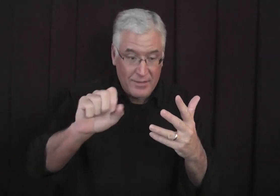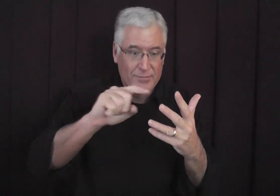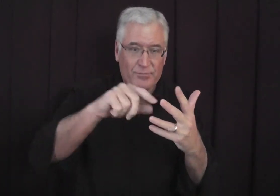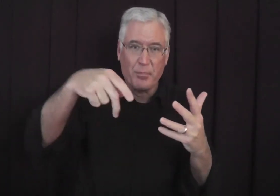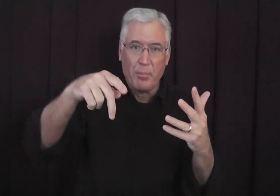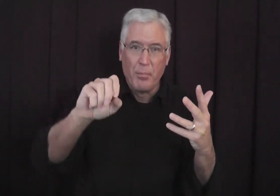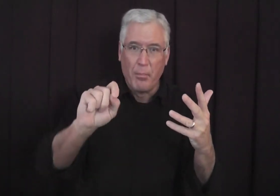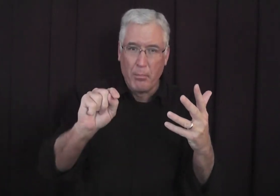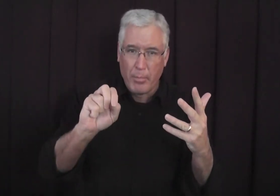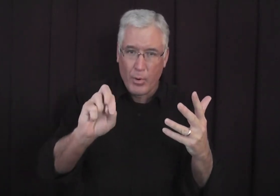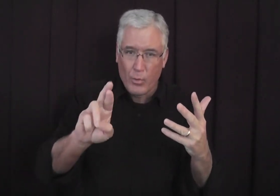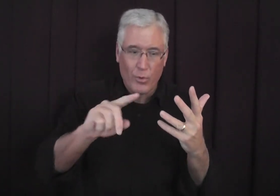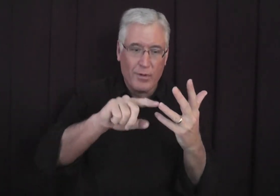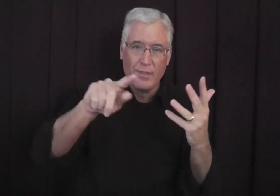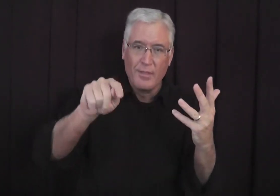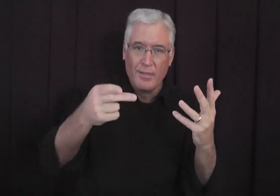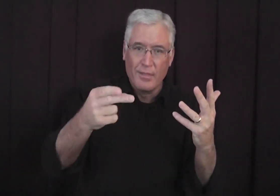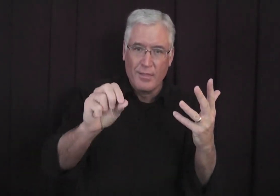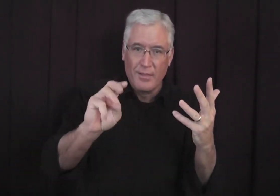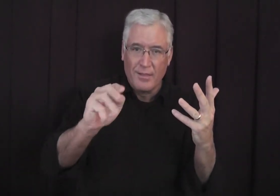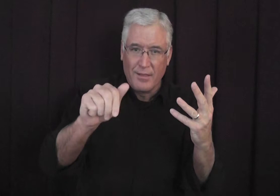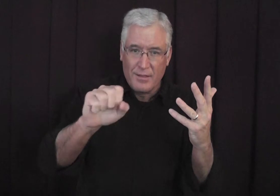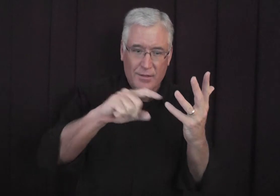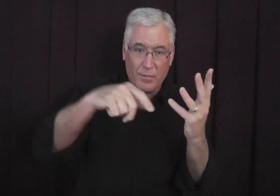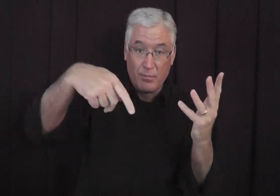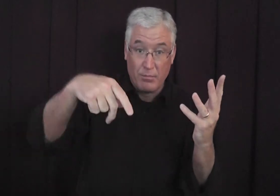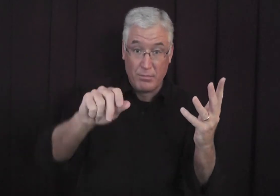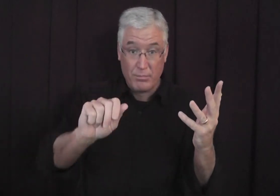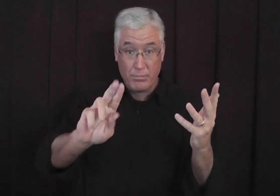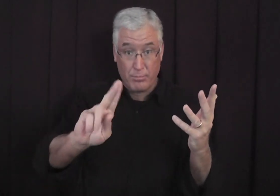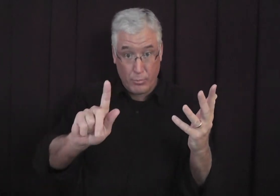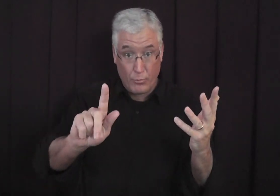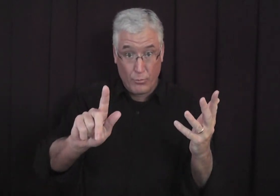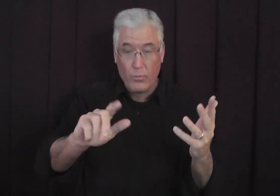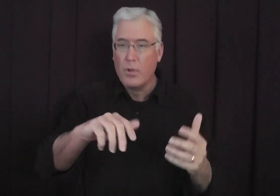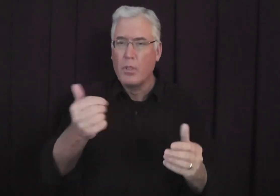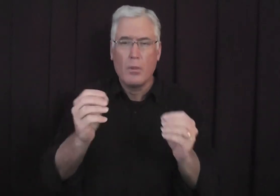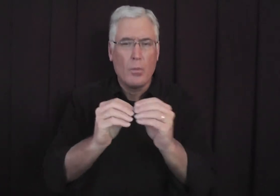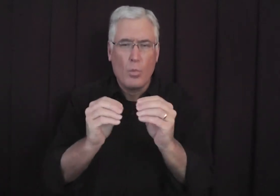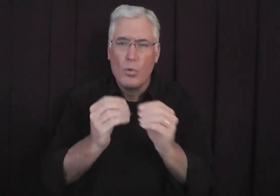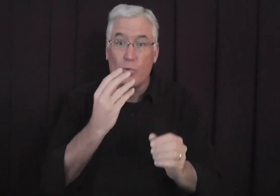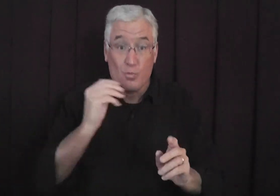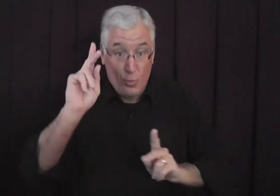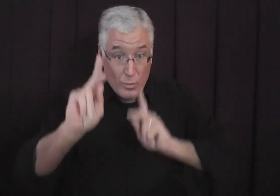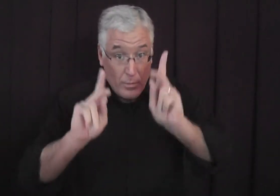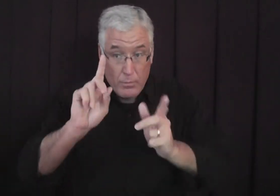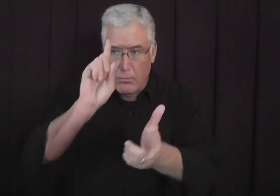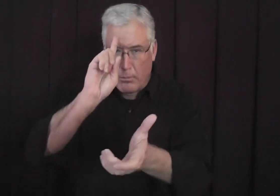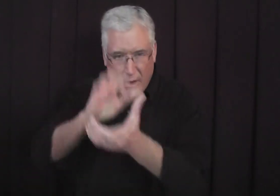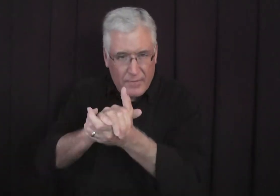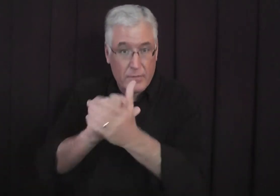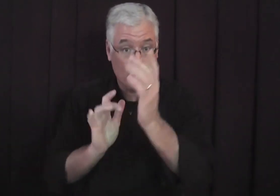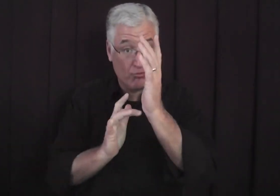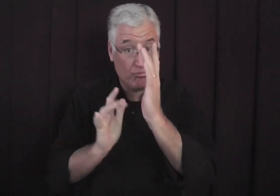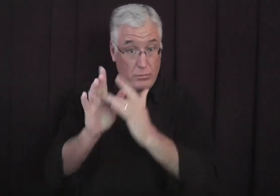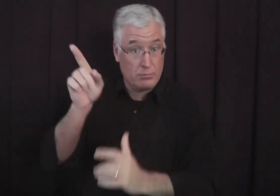Nicodemus, and Peter, Thomas, Paul, and many more Jewish people,